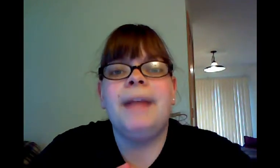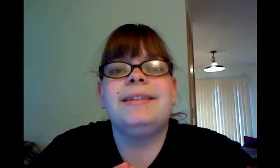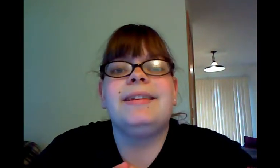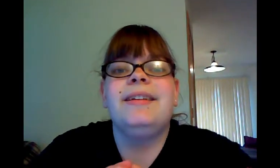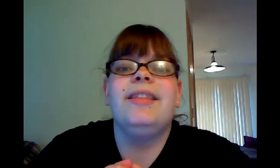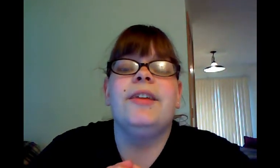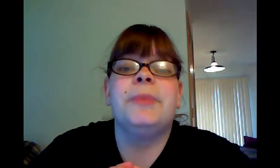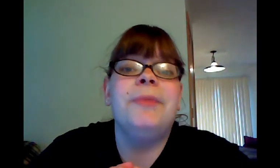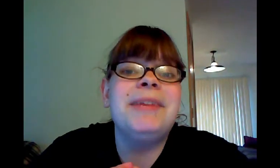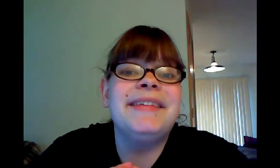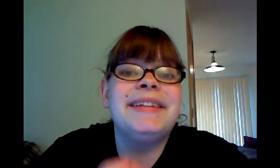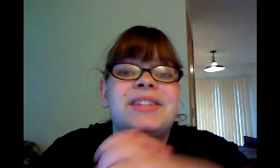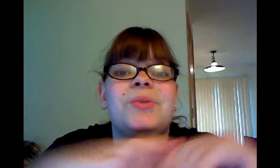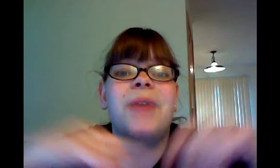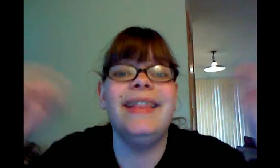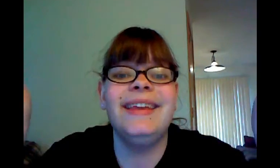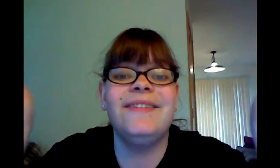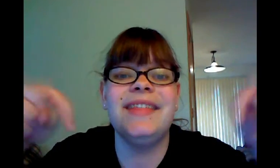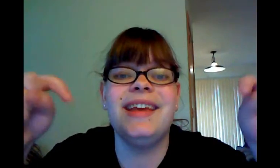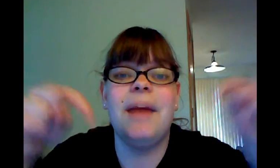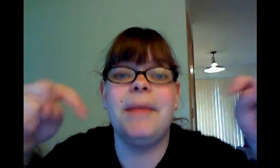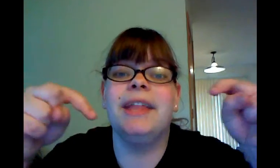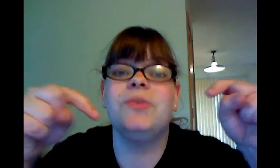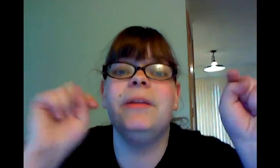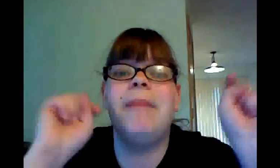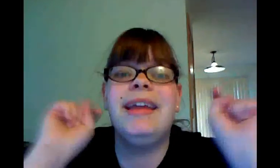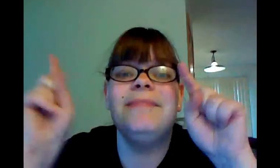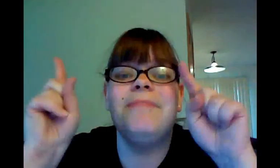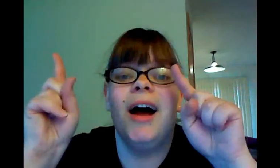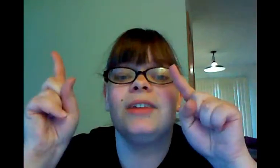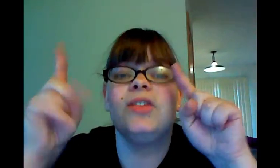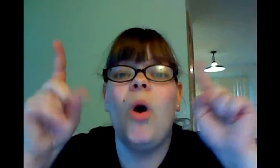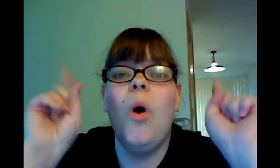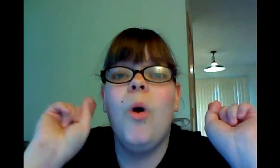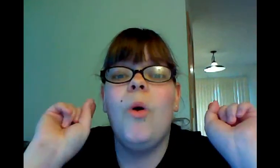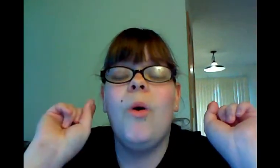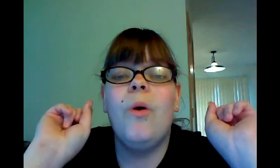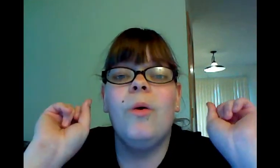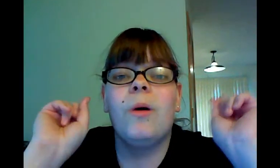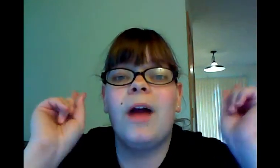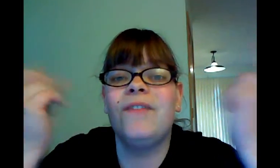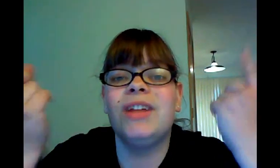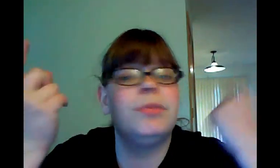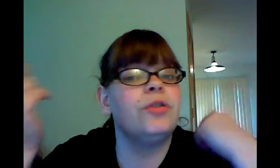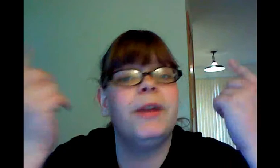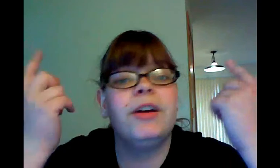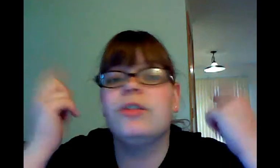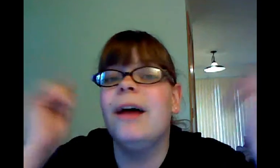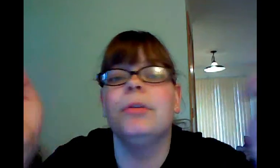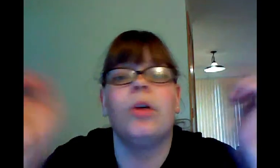But there's a way to remedy this. You can leave in the comments or in my inbox or on Facebook or Twitter or Tumblr.